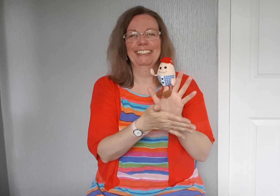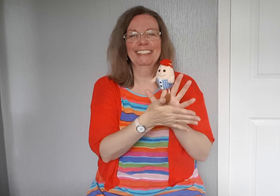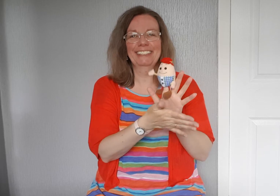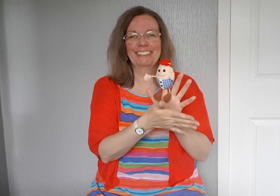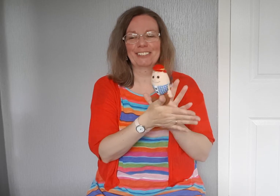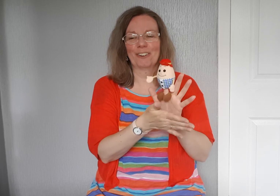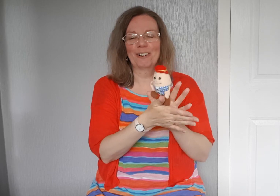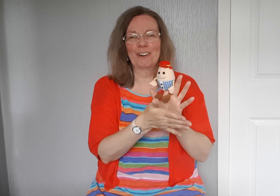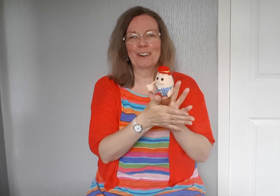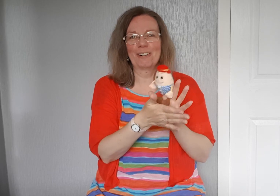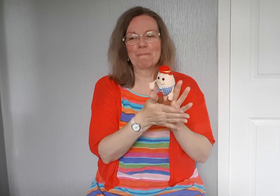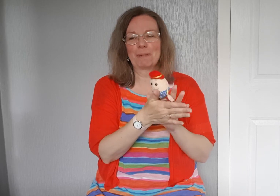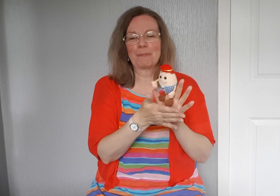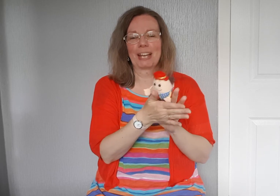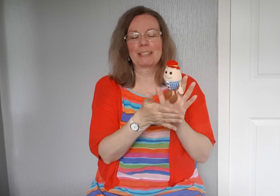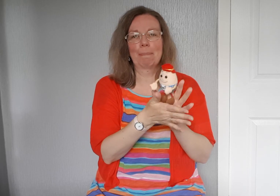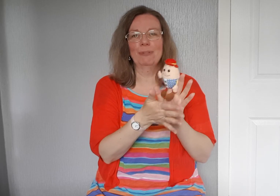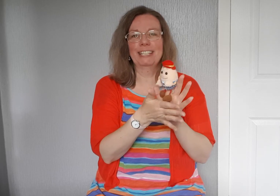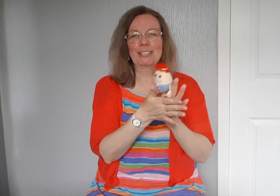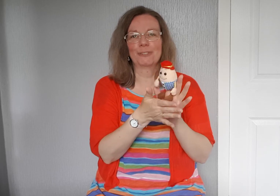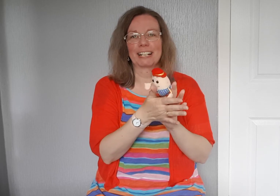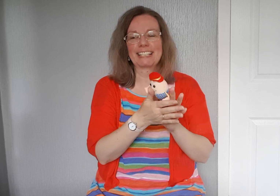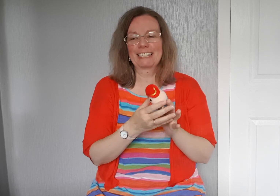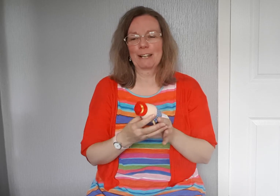Good job! That's a bouncy song, isn't it?